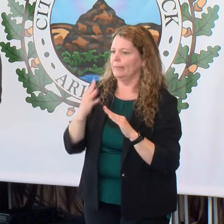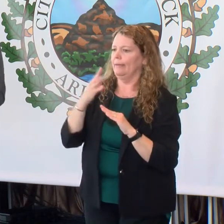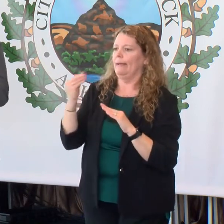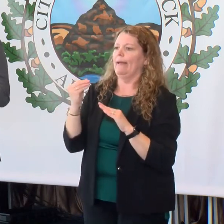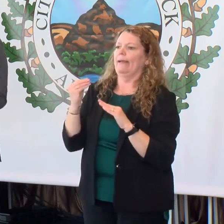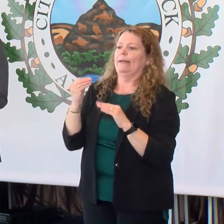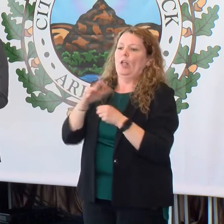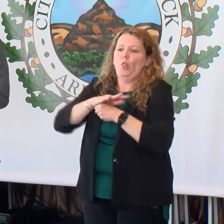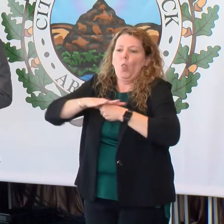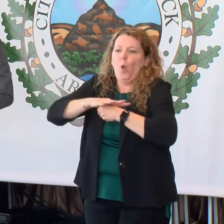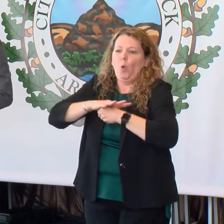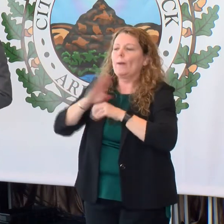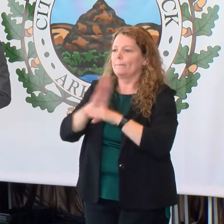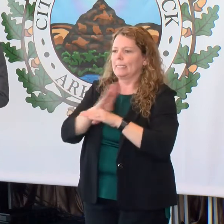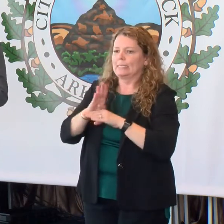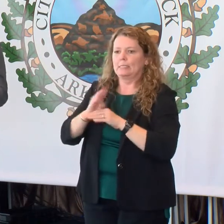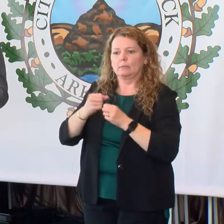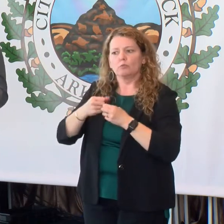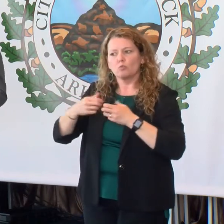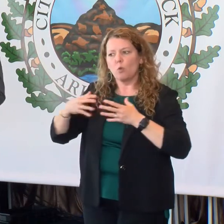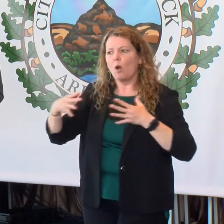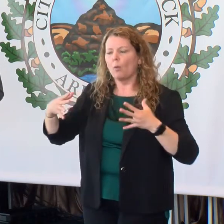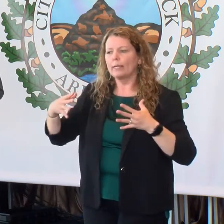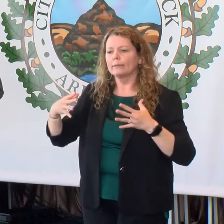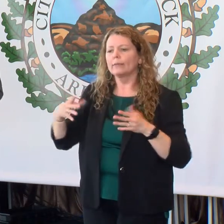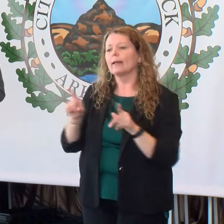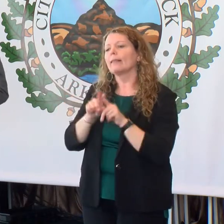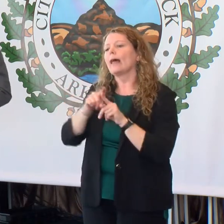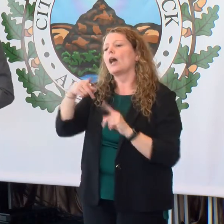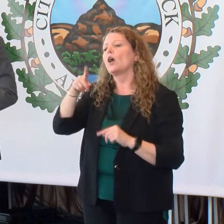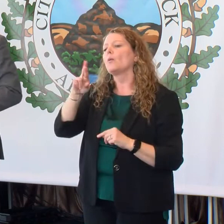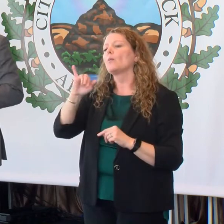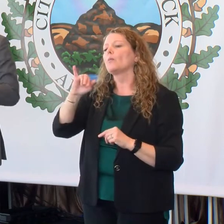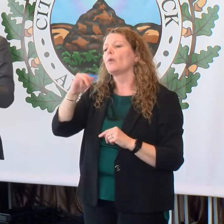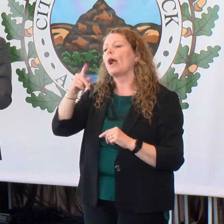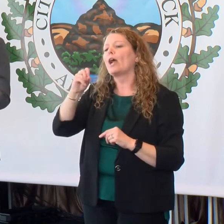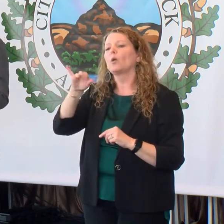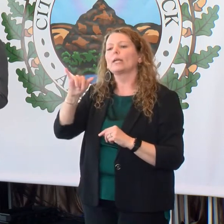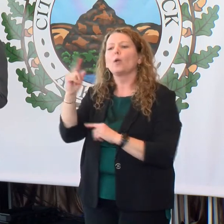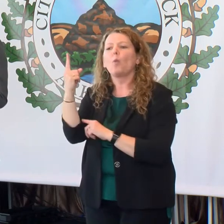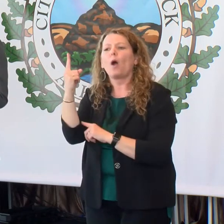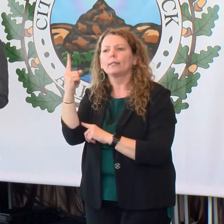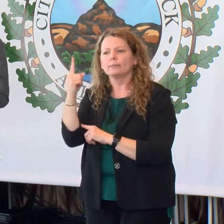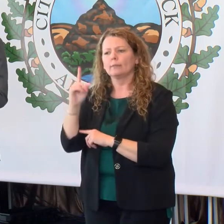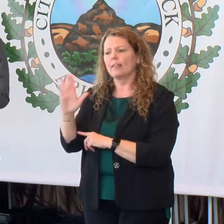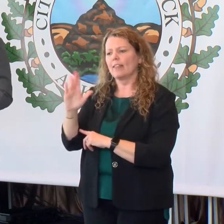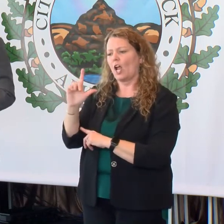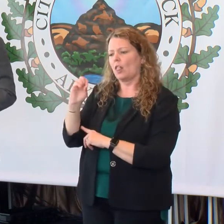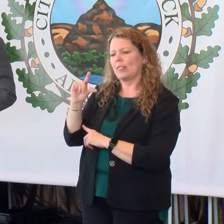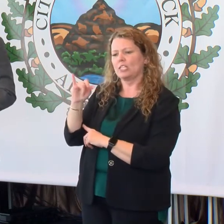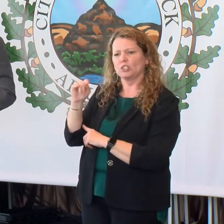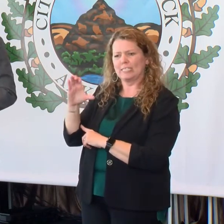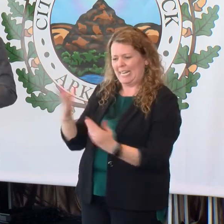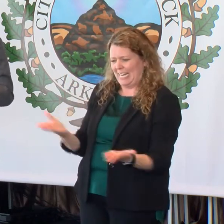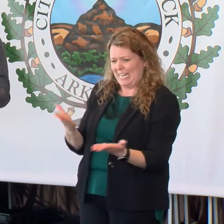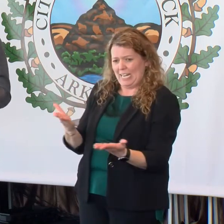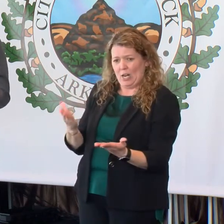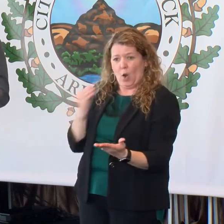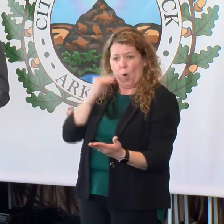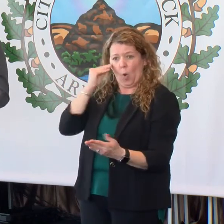expanding right now in our city. We take a company like Priority One Logistics that are keeping their headquarters here, homegrown company,